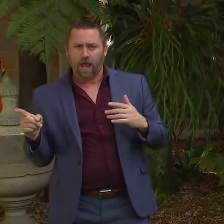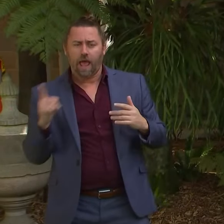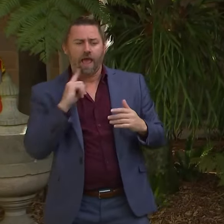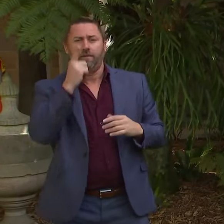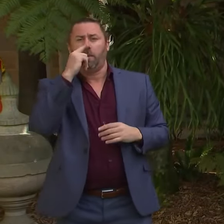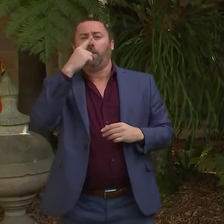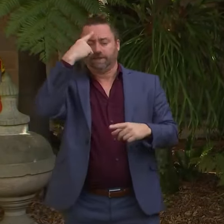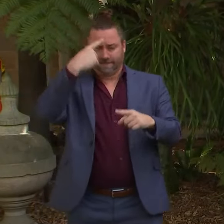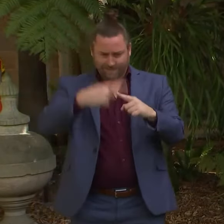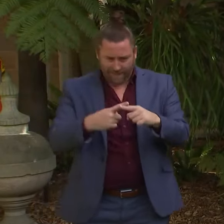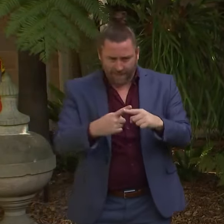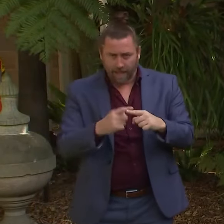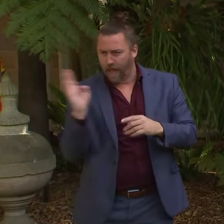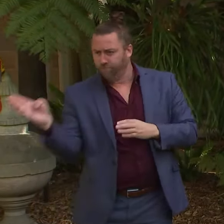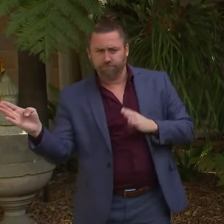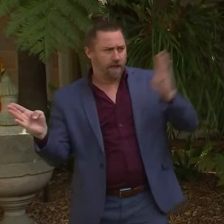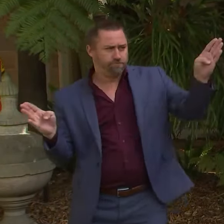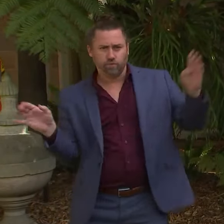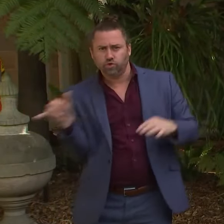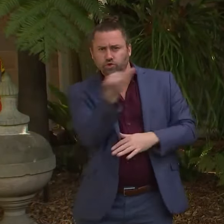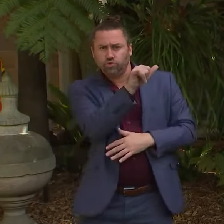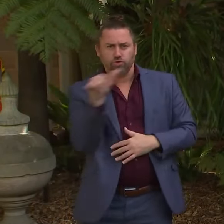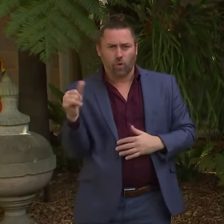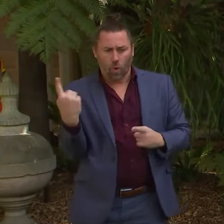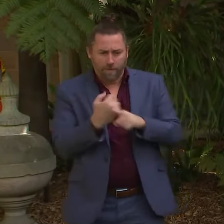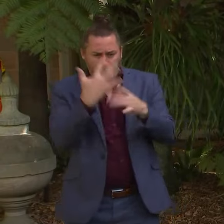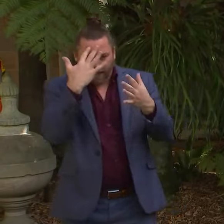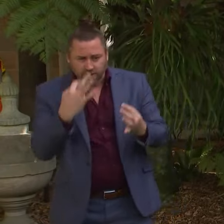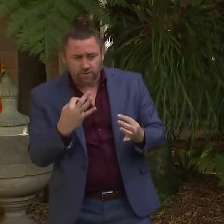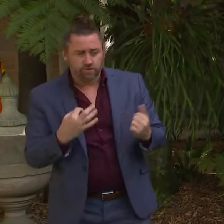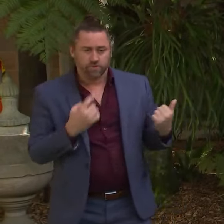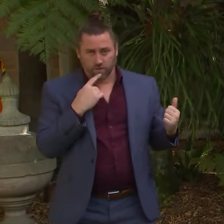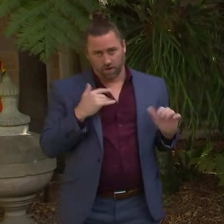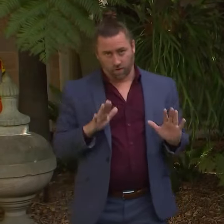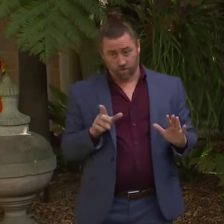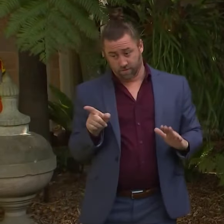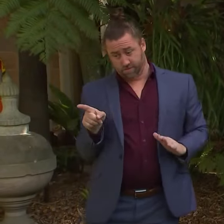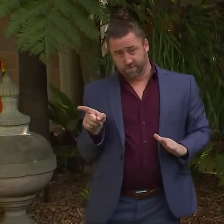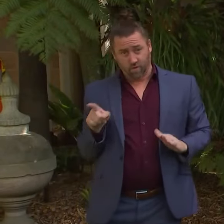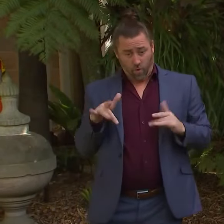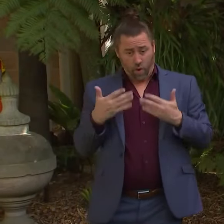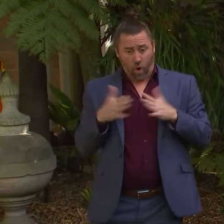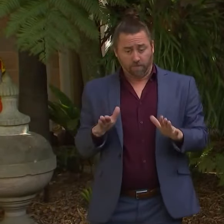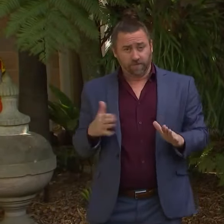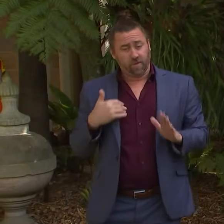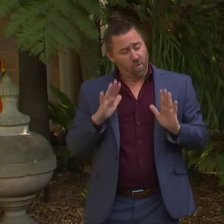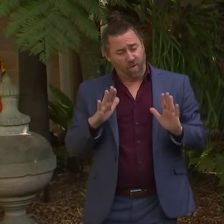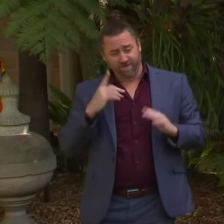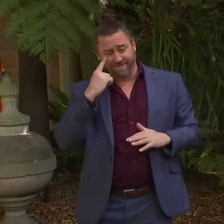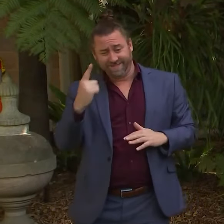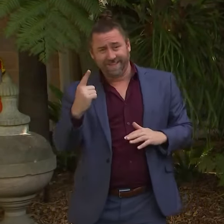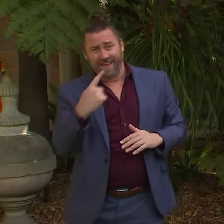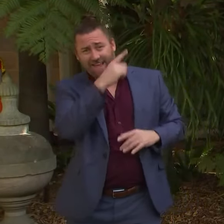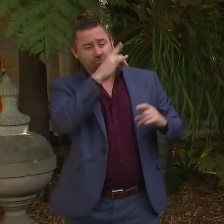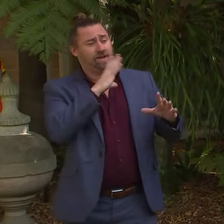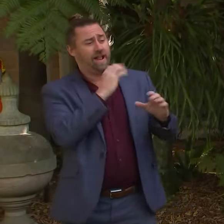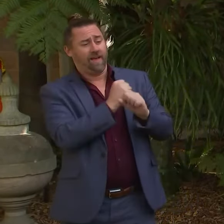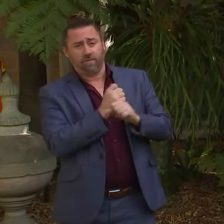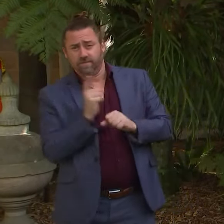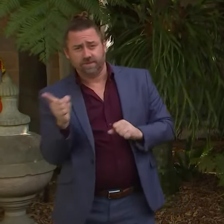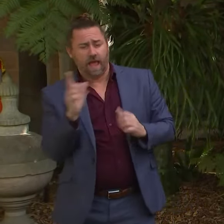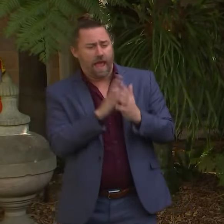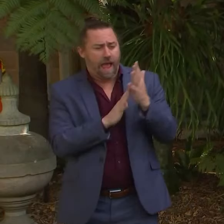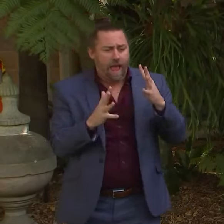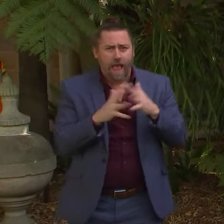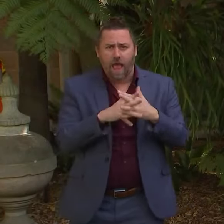decision? Well, let's wait and see if it ever opens. And when it does, what resources are involved? I don't think that the detail of how it's going to be